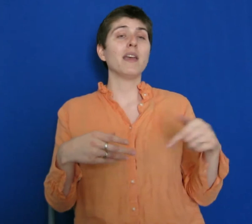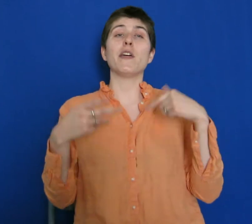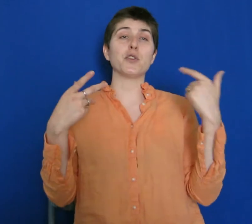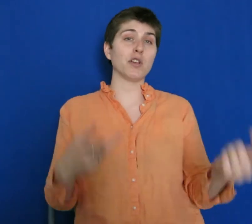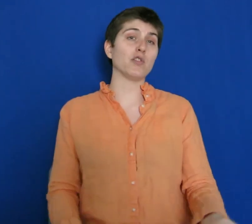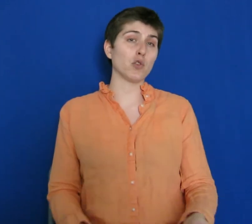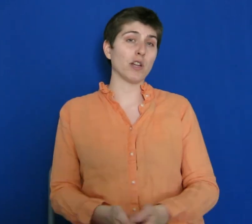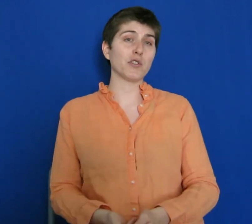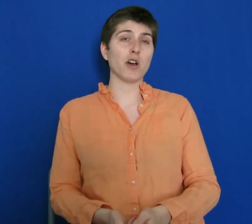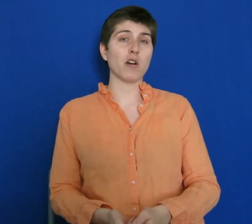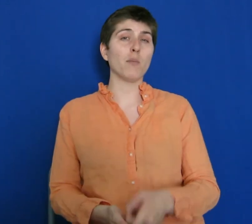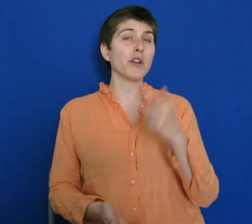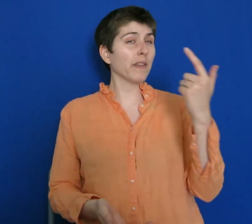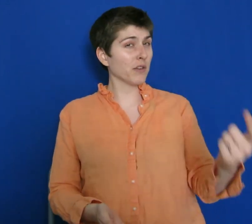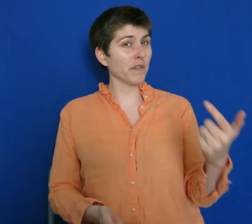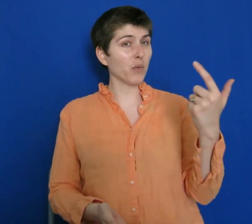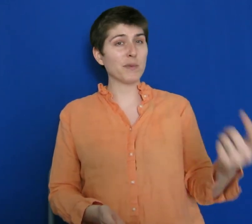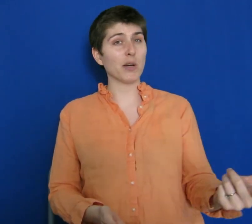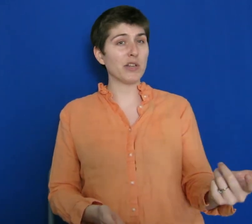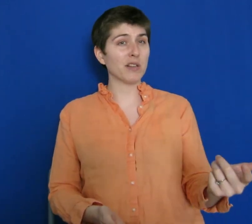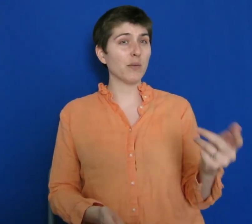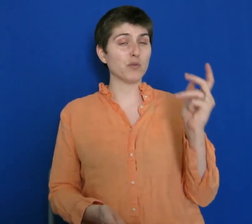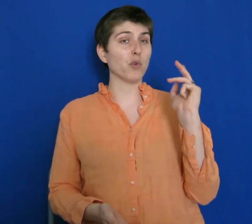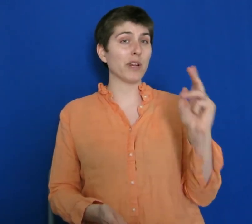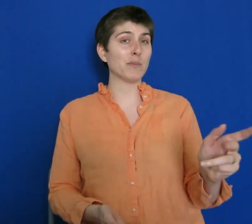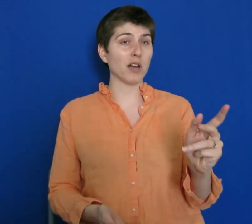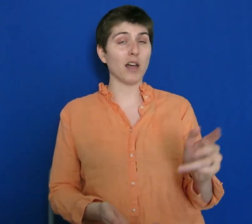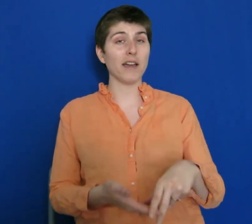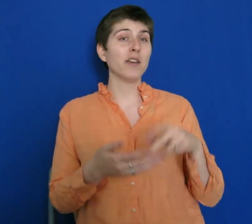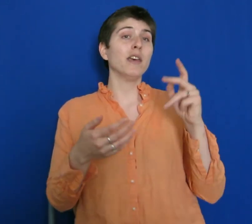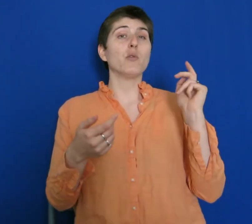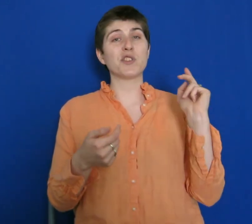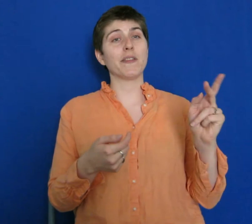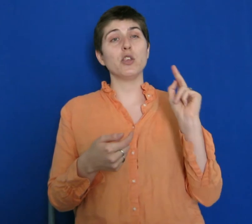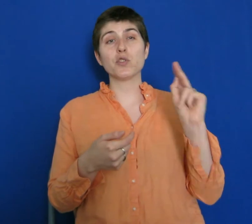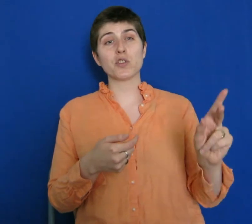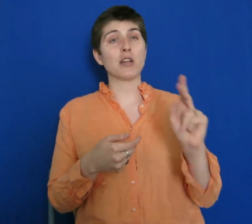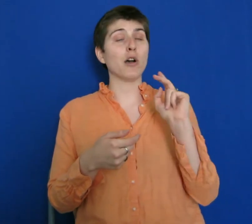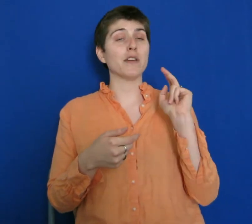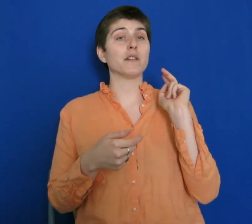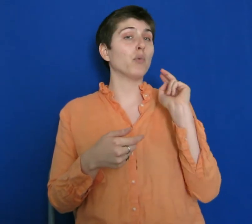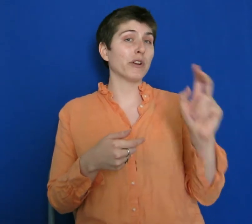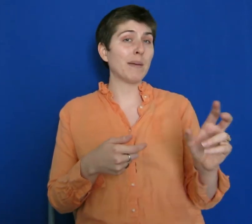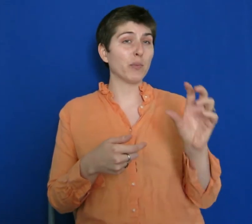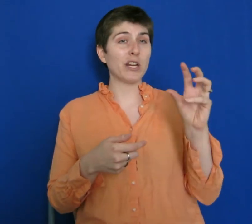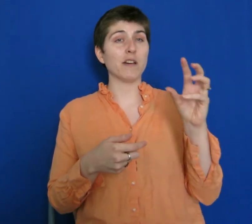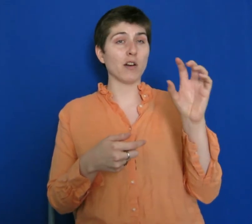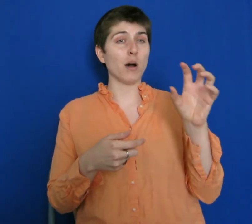then there's CitySocializer.com. One of the things on their website recently was Board Games Online, which said that users can log into BoardGameArena.com